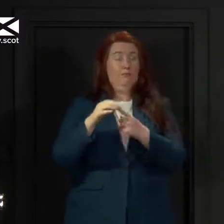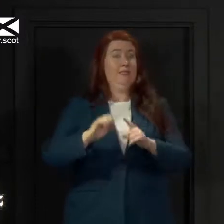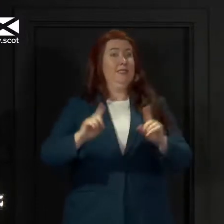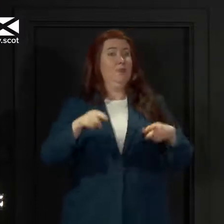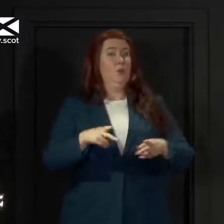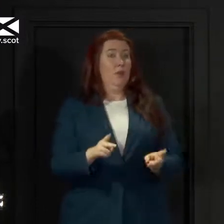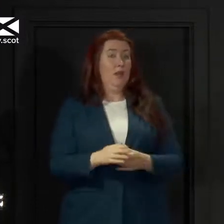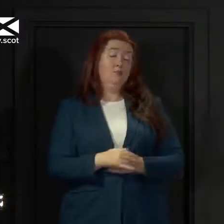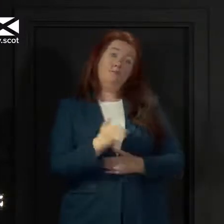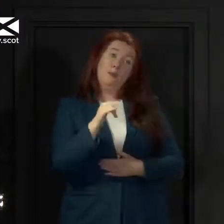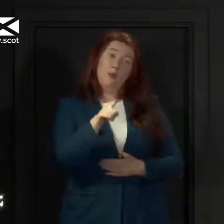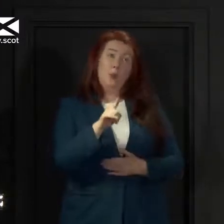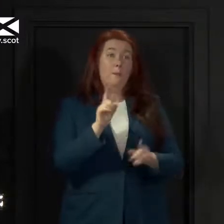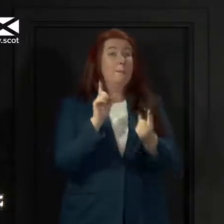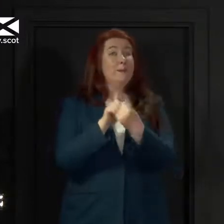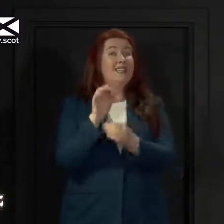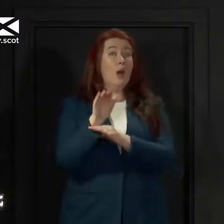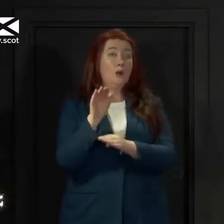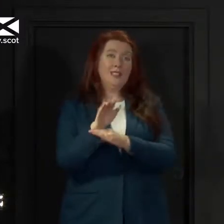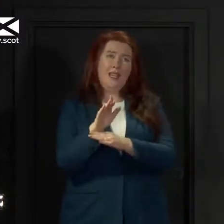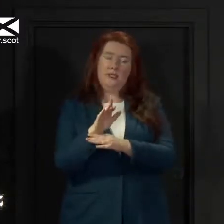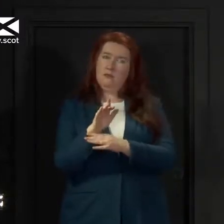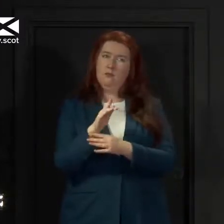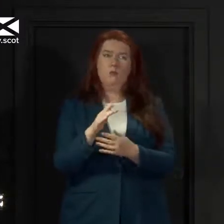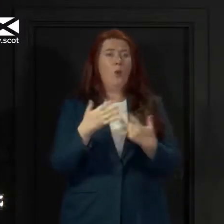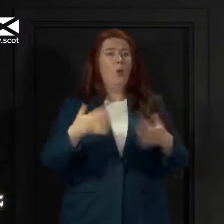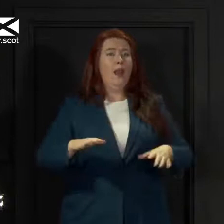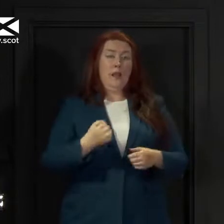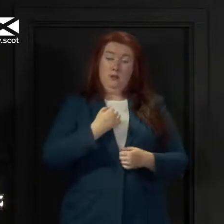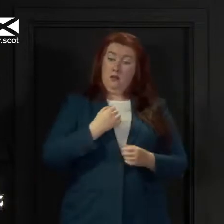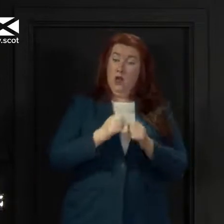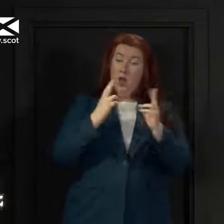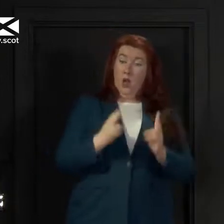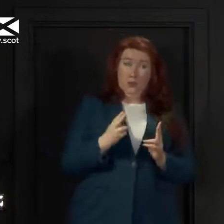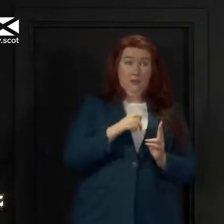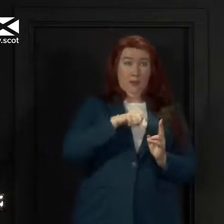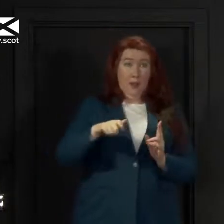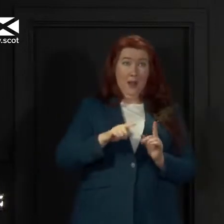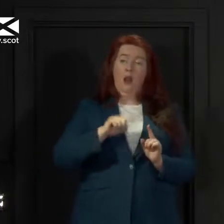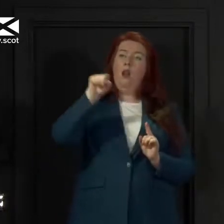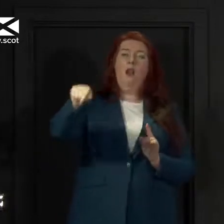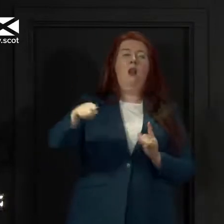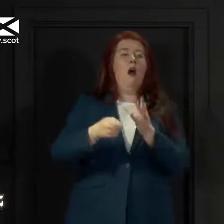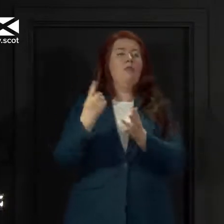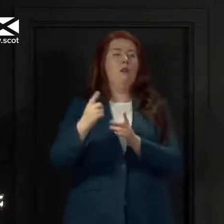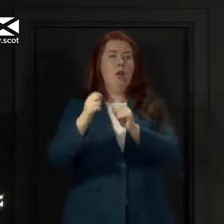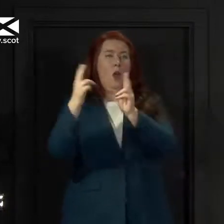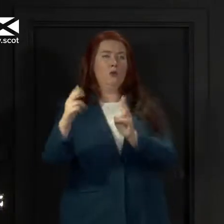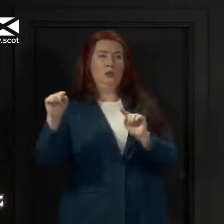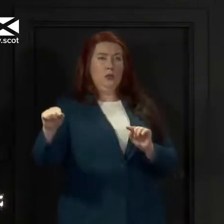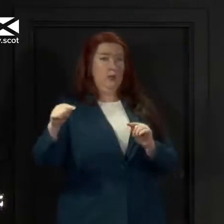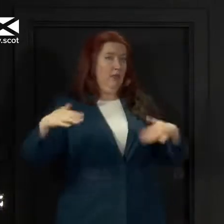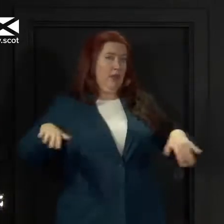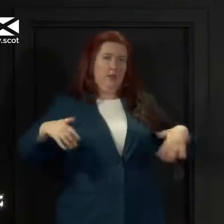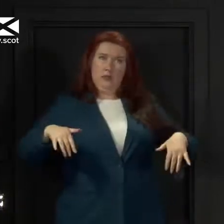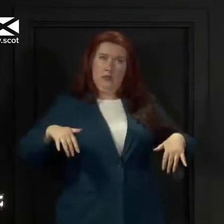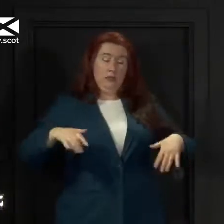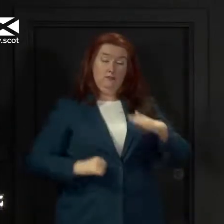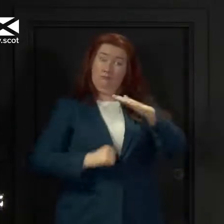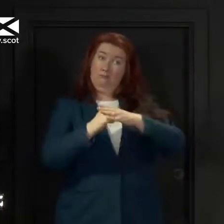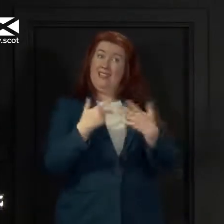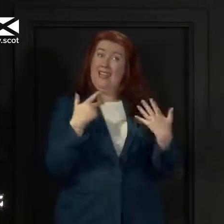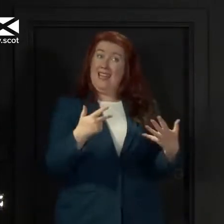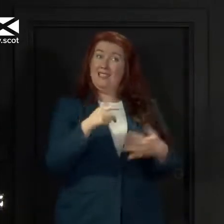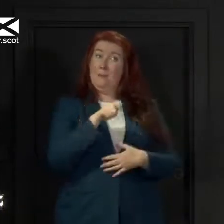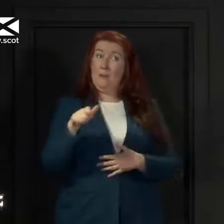people outside, there should be no more than two households in any group, and ideally no more than eight people.